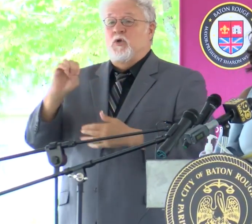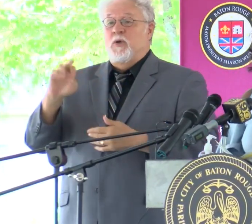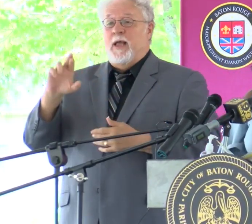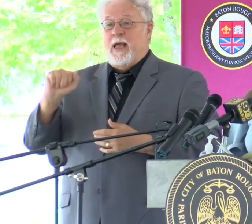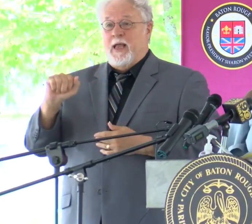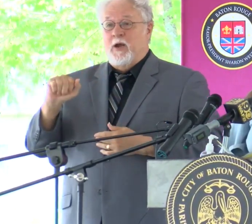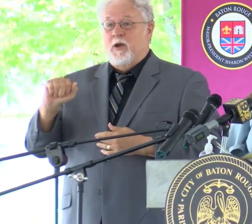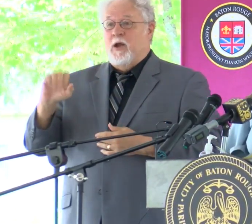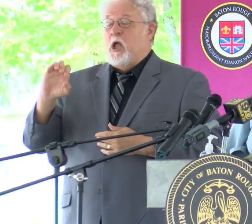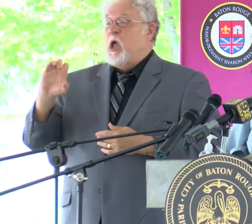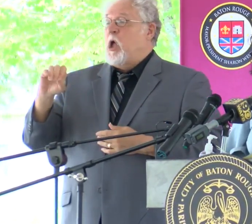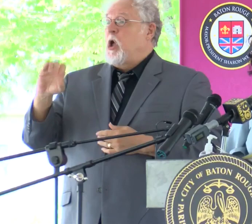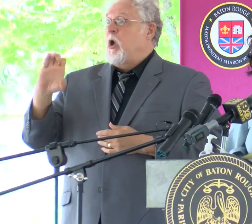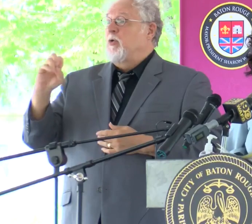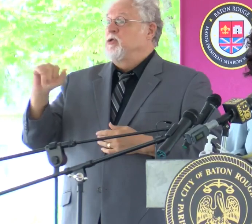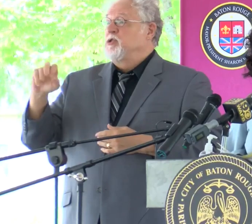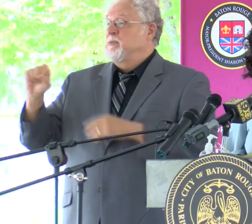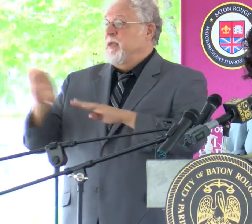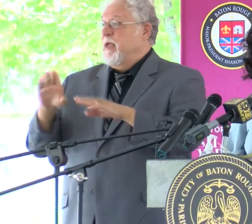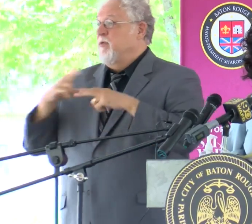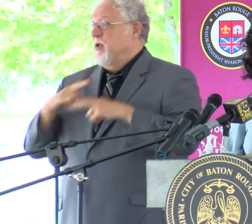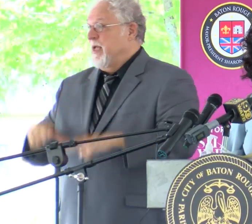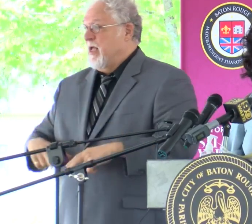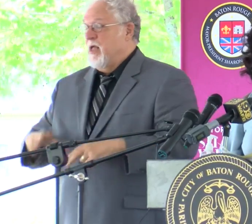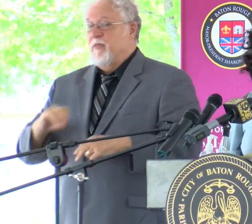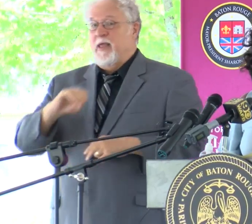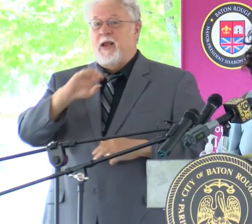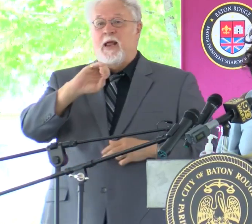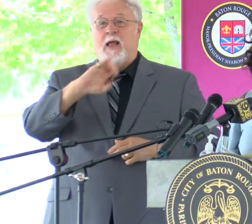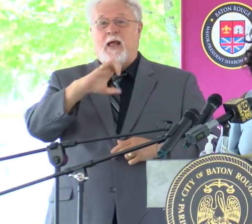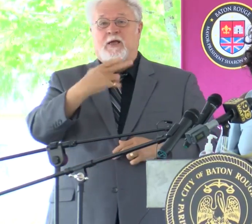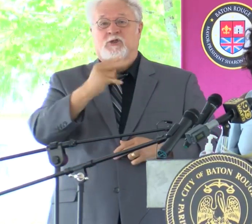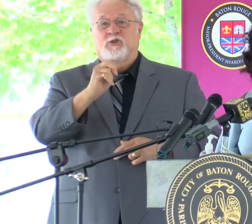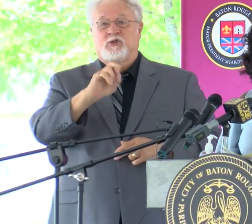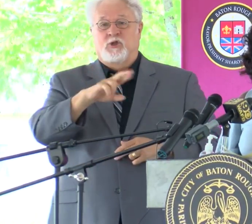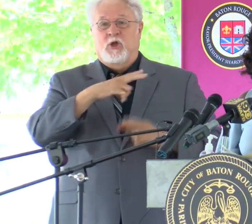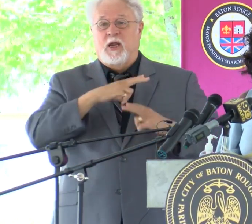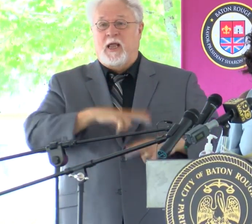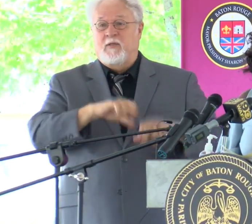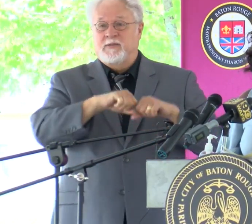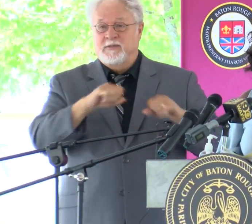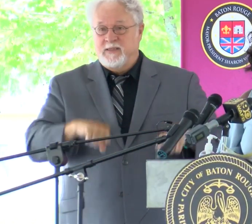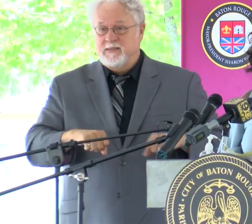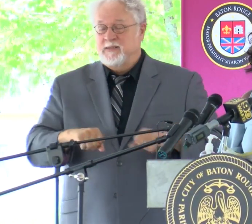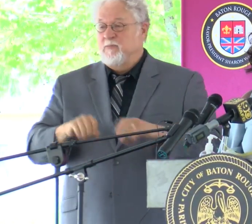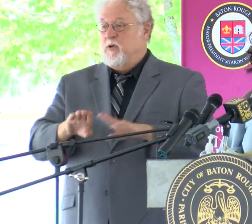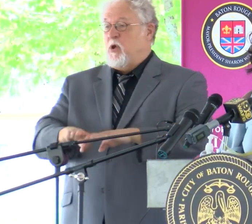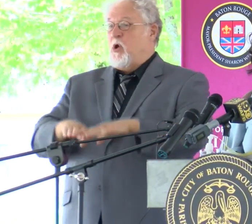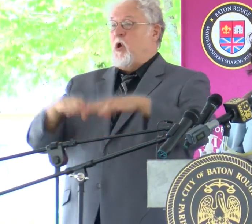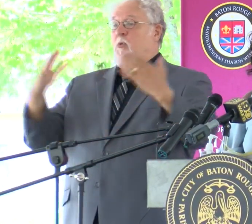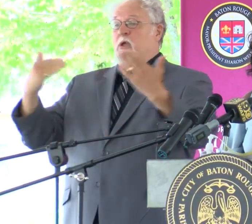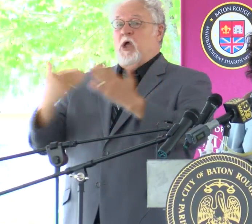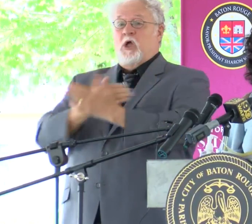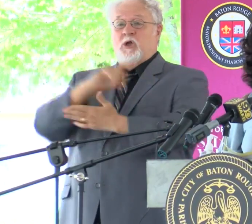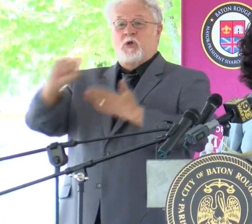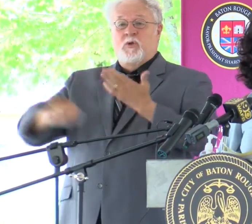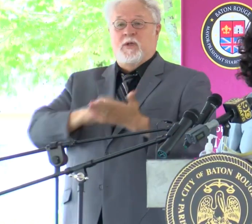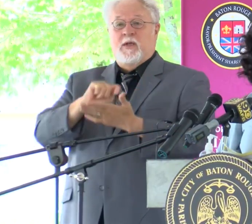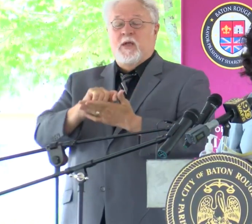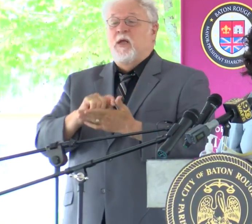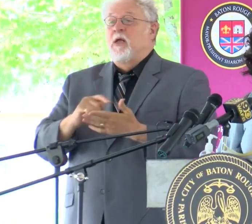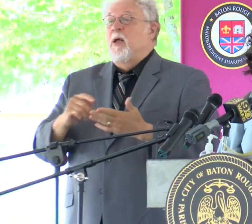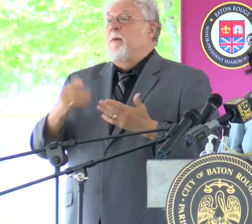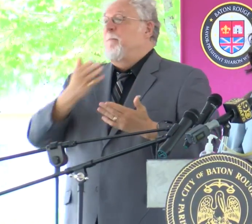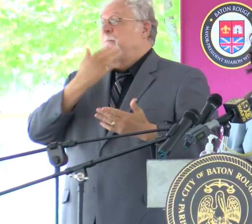Ocean's Behavioral Health, and Ochsner's Health Systems ushers in an era of even greater